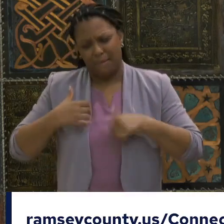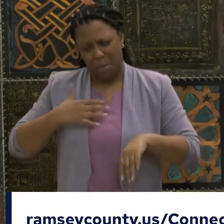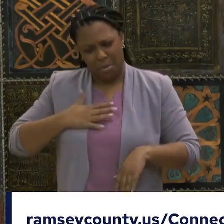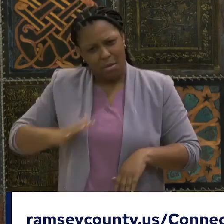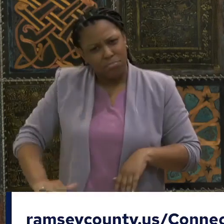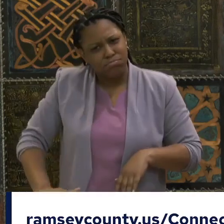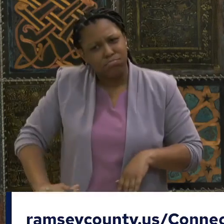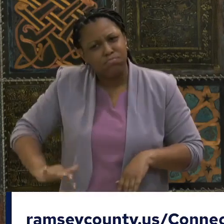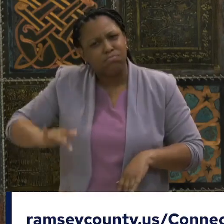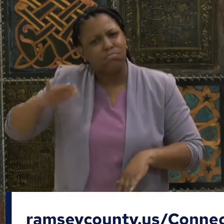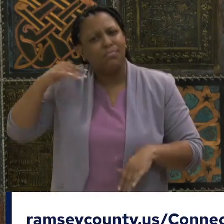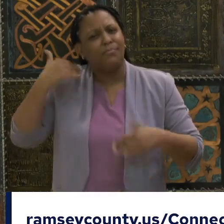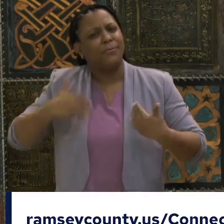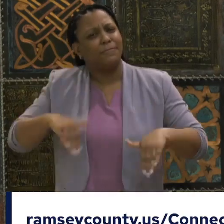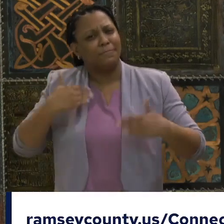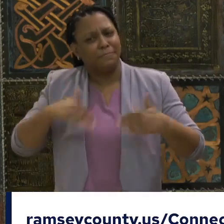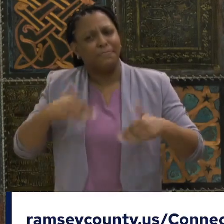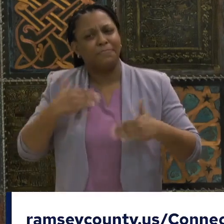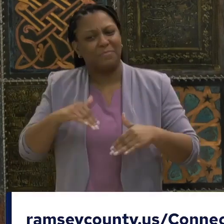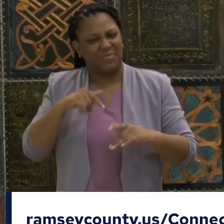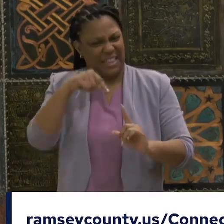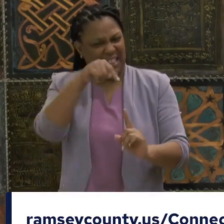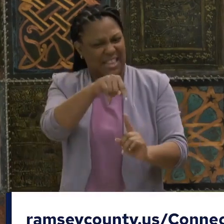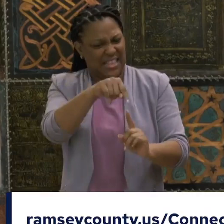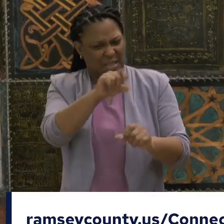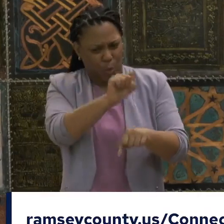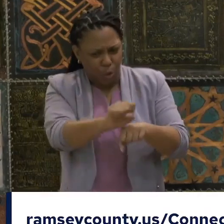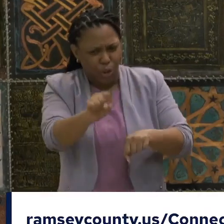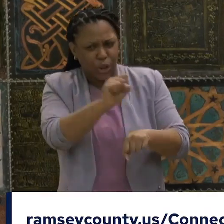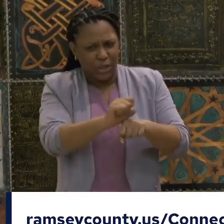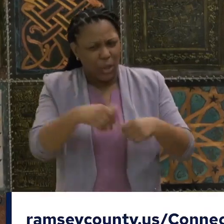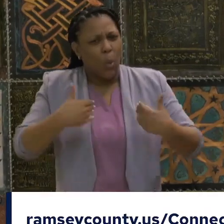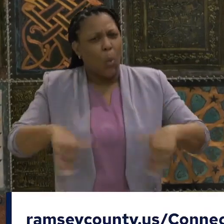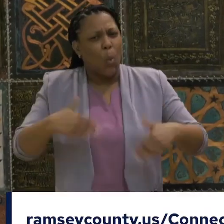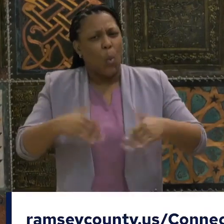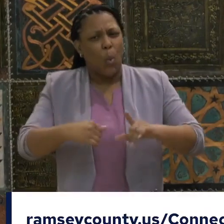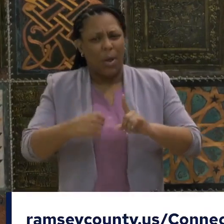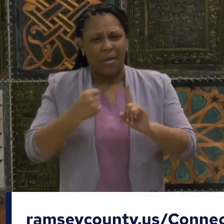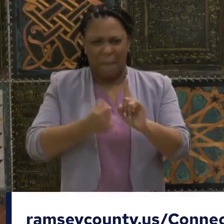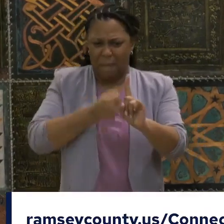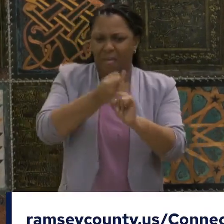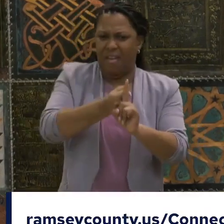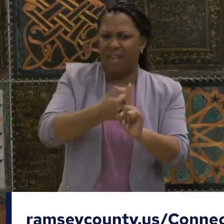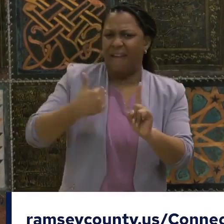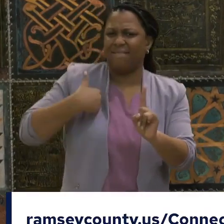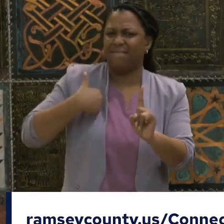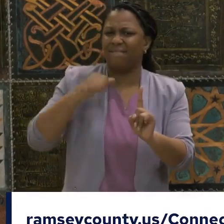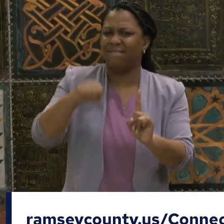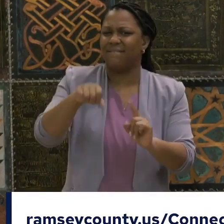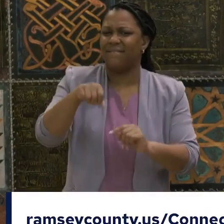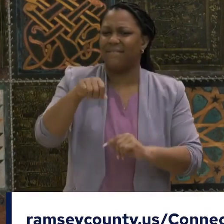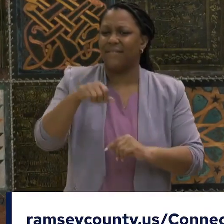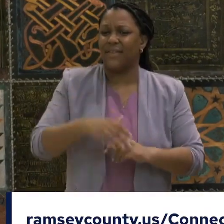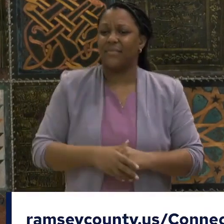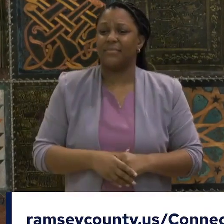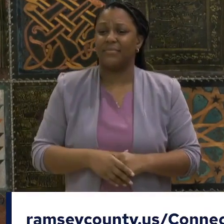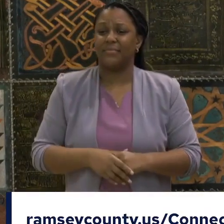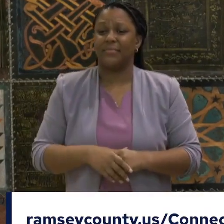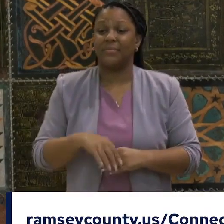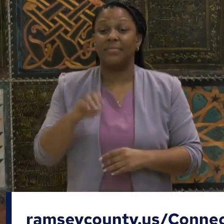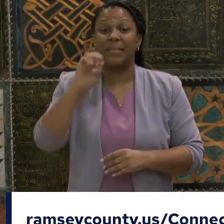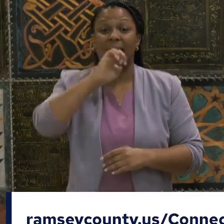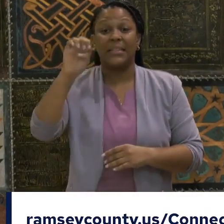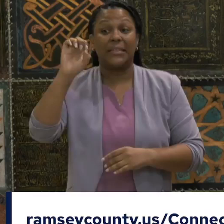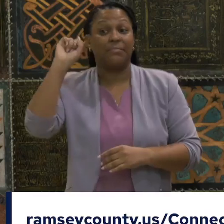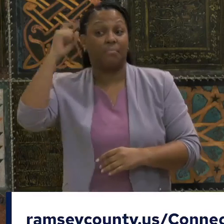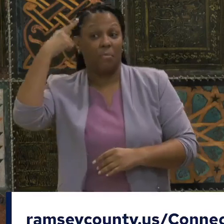touches me on so many levels, especially my work as a council member representing the East side of St. Paul, where we do have families living in the highest levels of